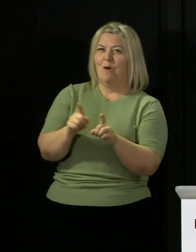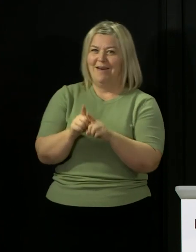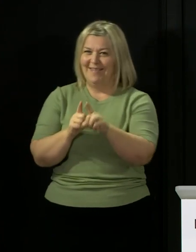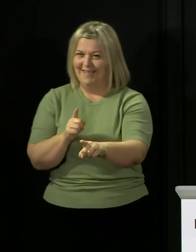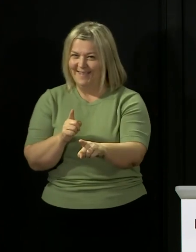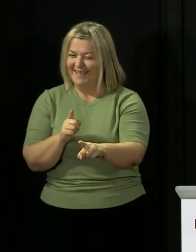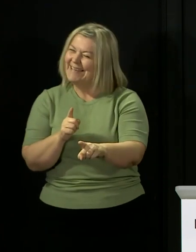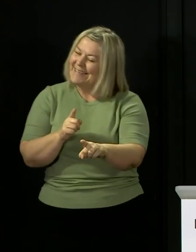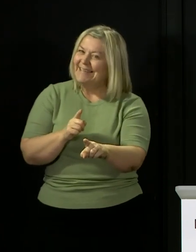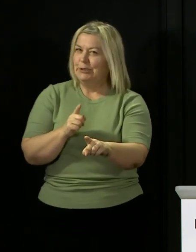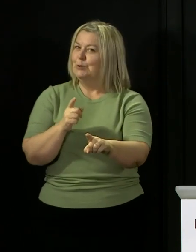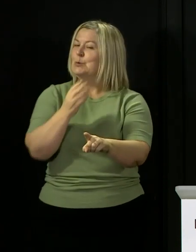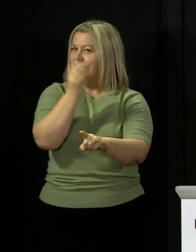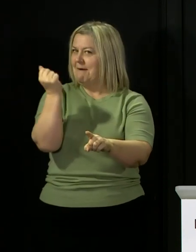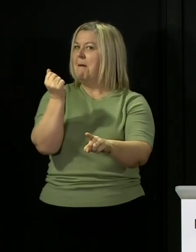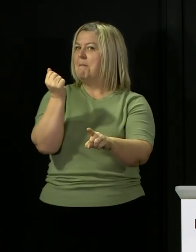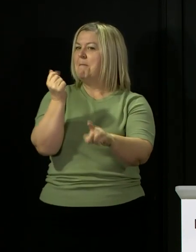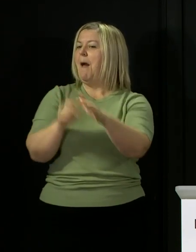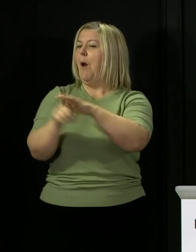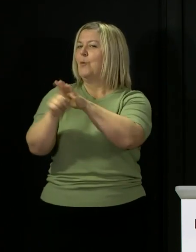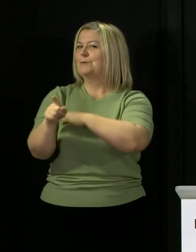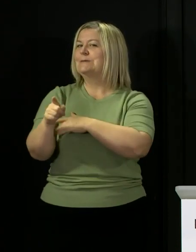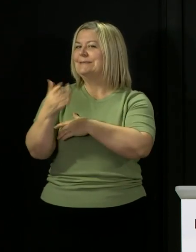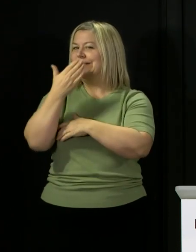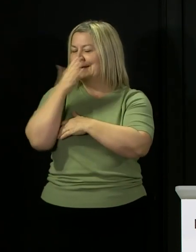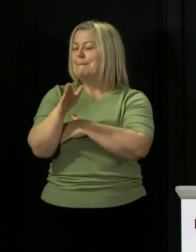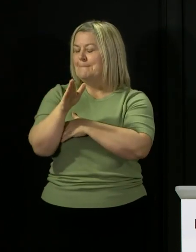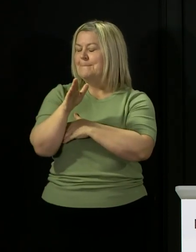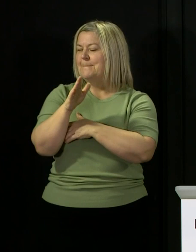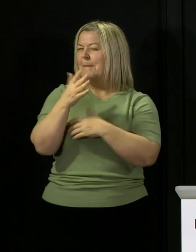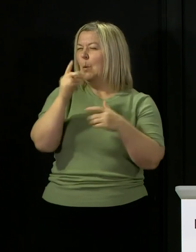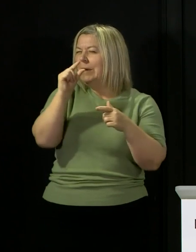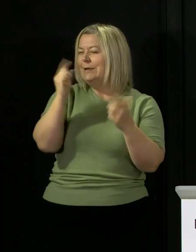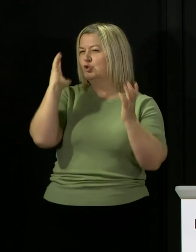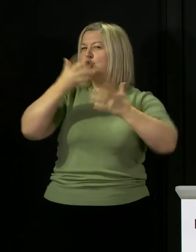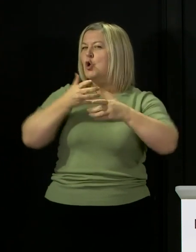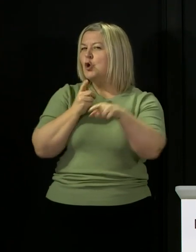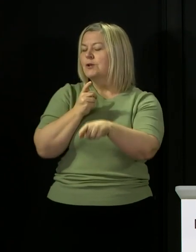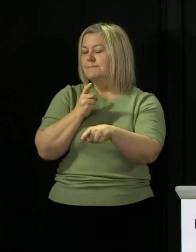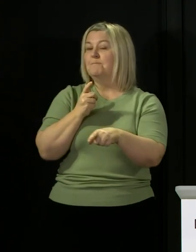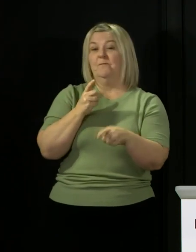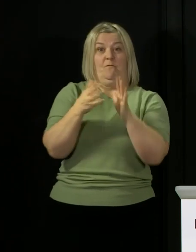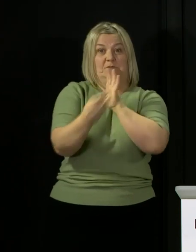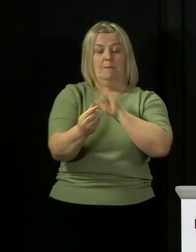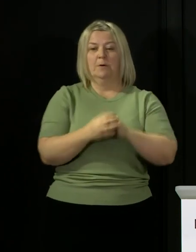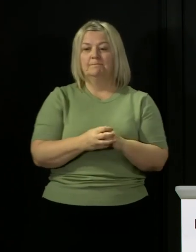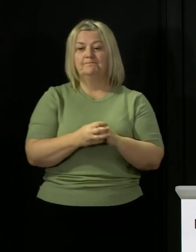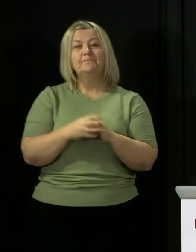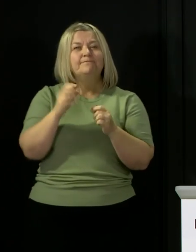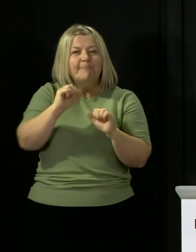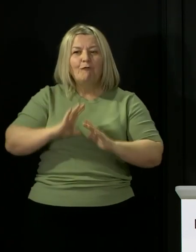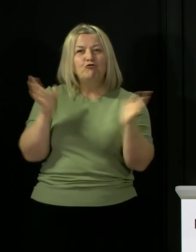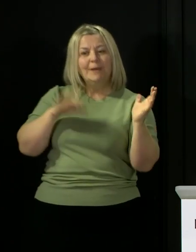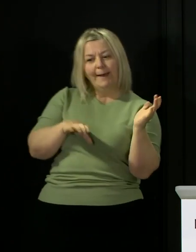starting points, but they are still a source of some concern to us right now. For example, the number of people who are using concessionary